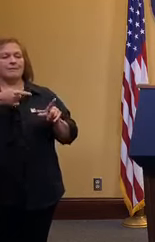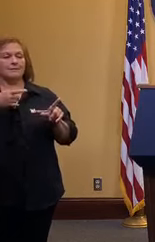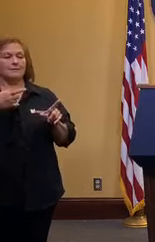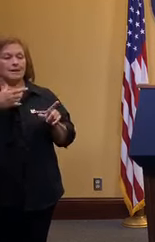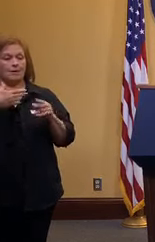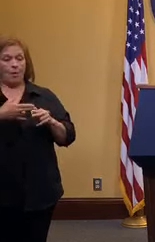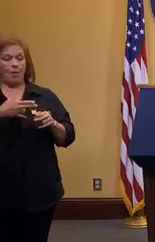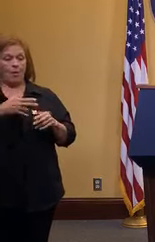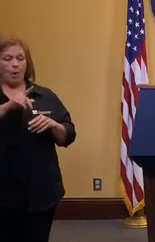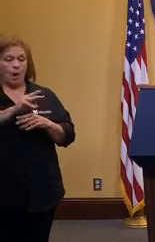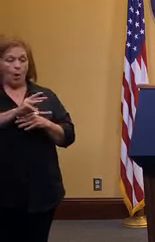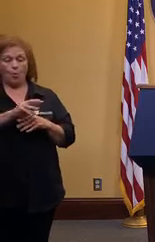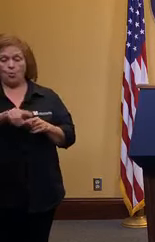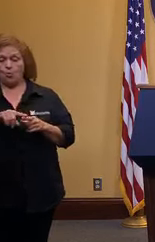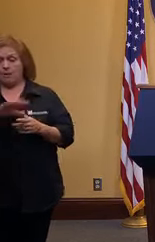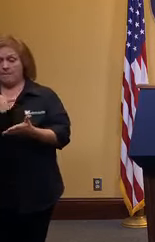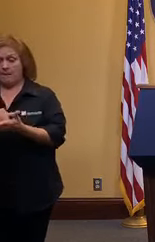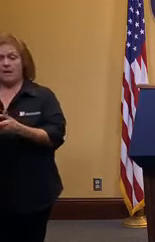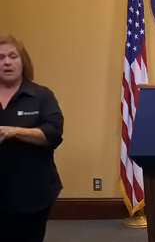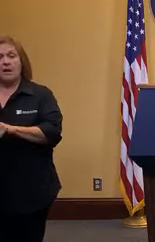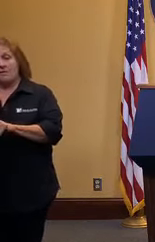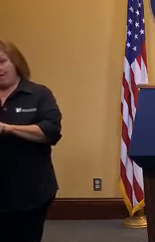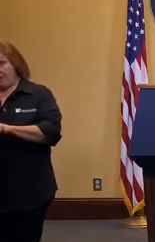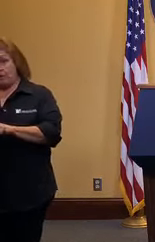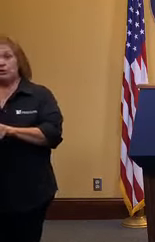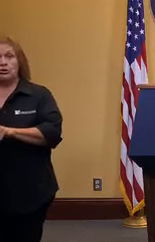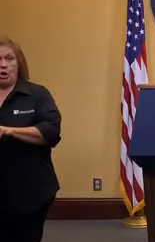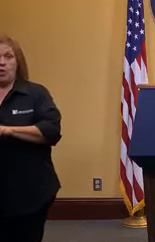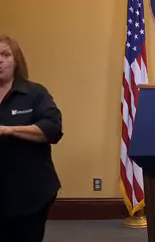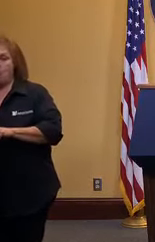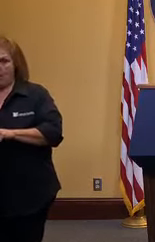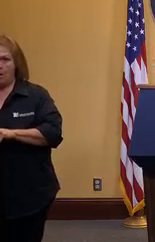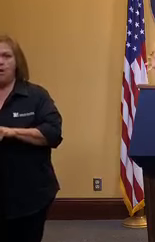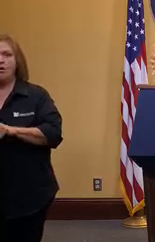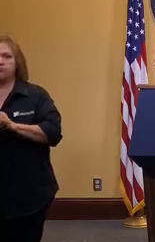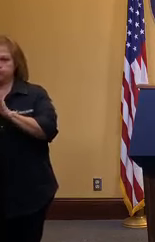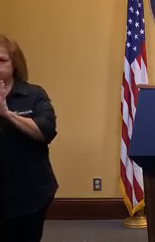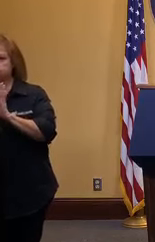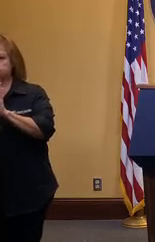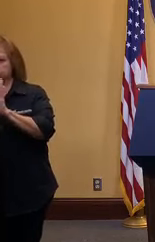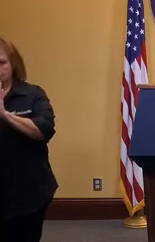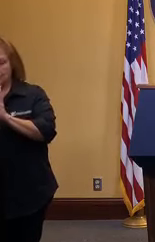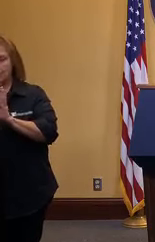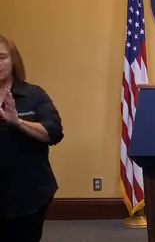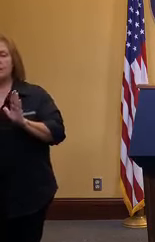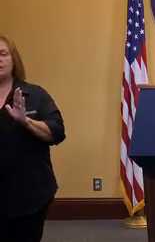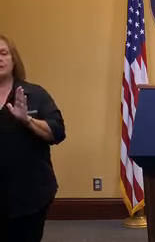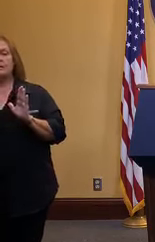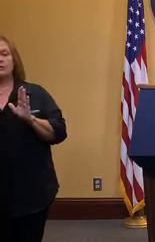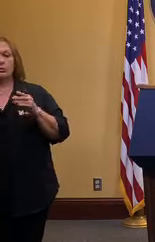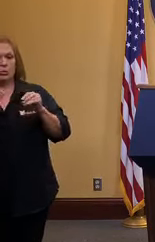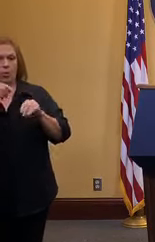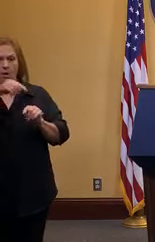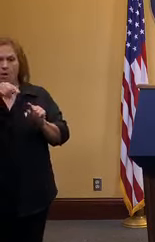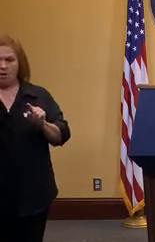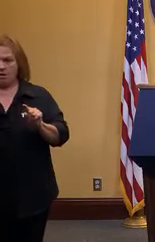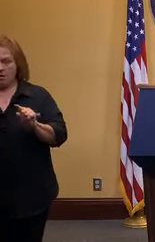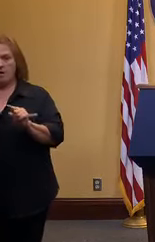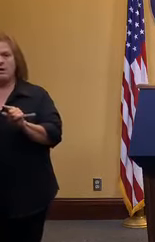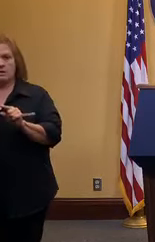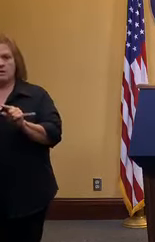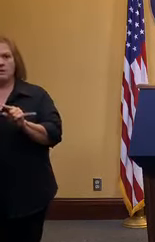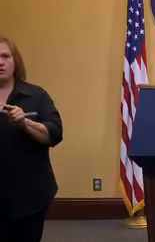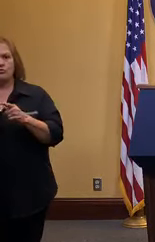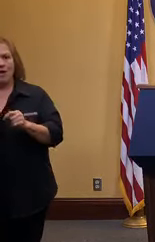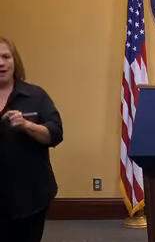or a medium risk retail the state fire marshal is going to put out very specific guidelines that is going to try to bring all that risk level to